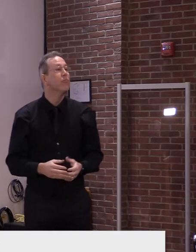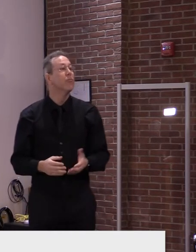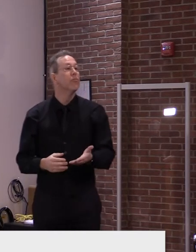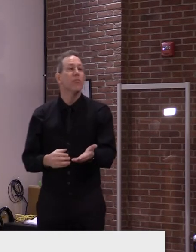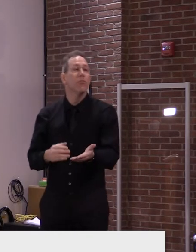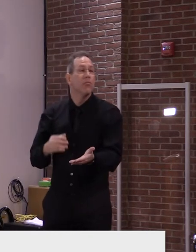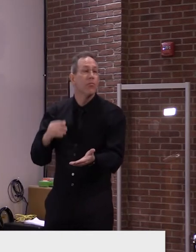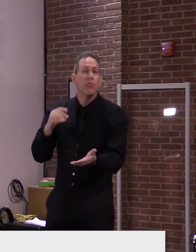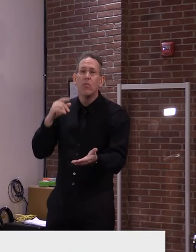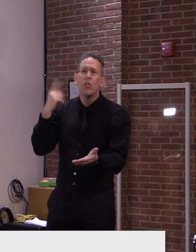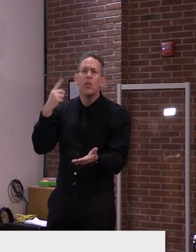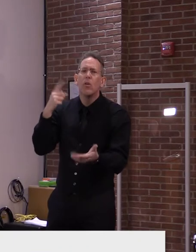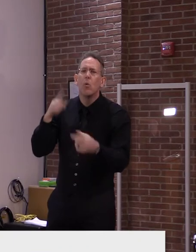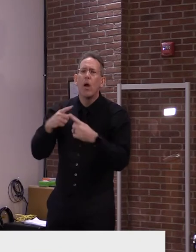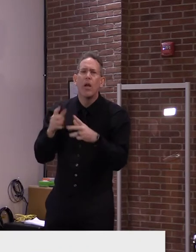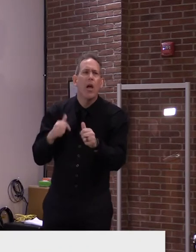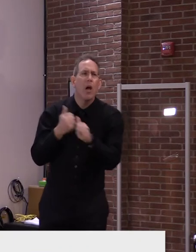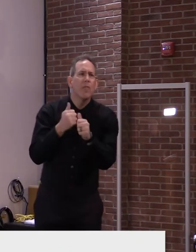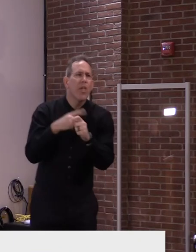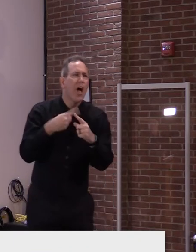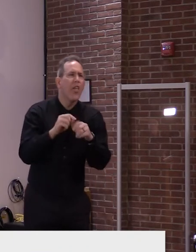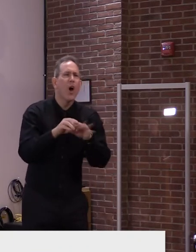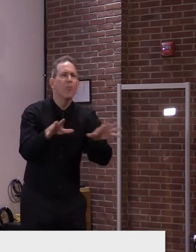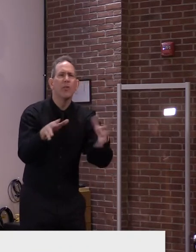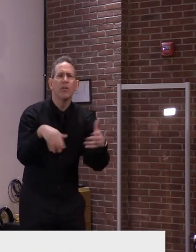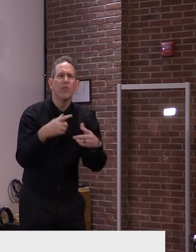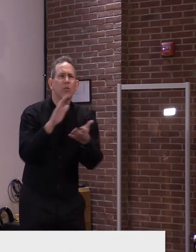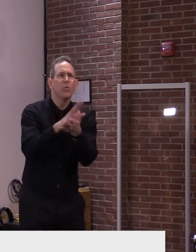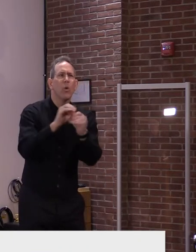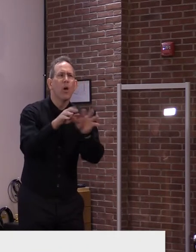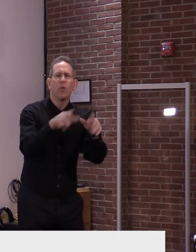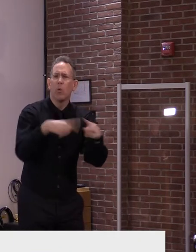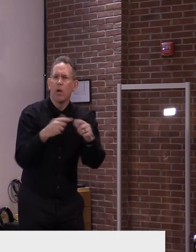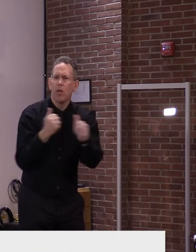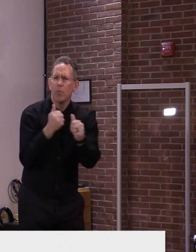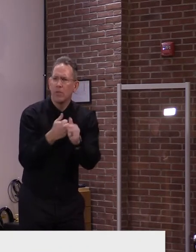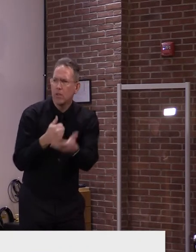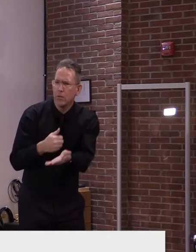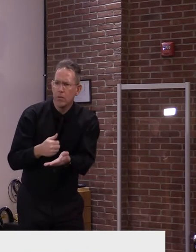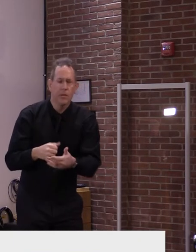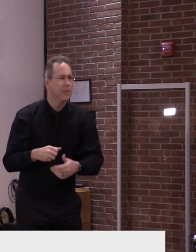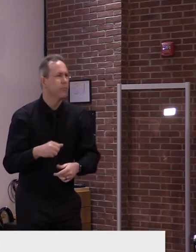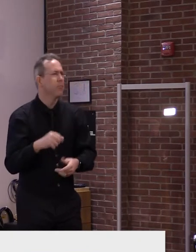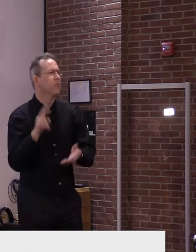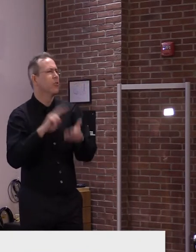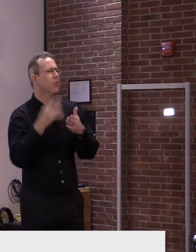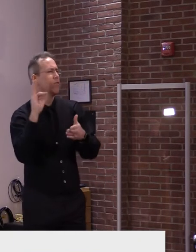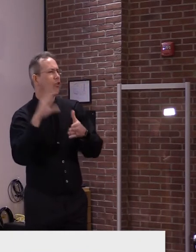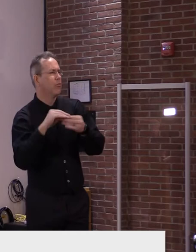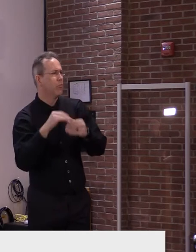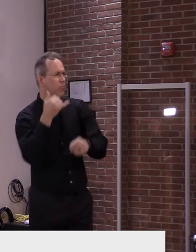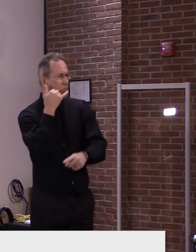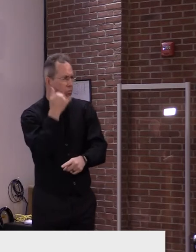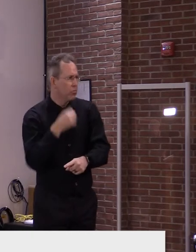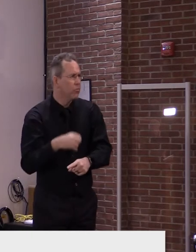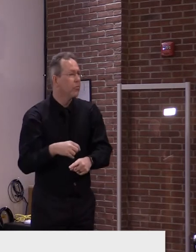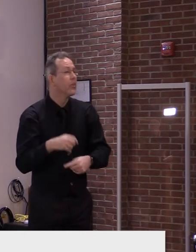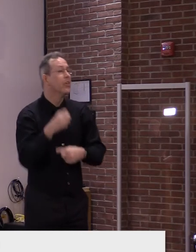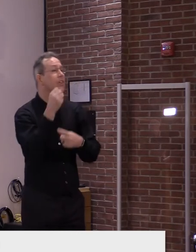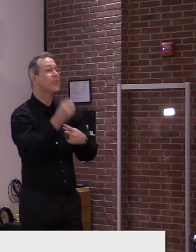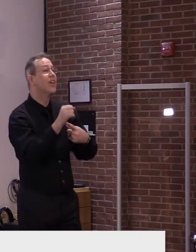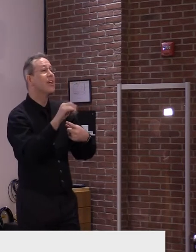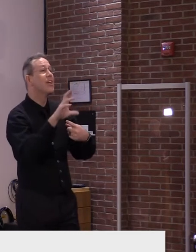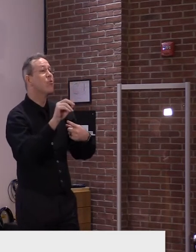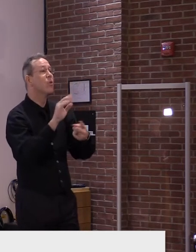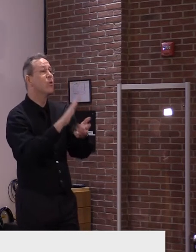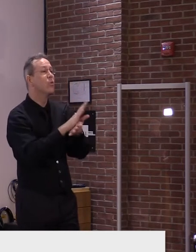I generally don't have updates on specific circumstances like that. We just look at the general data. Periodically, I do have superintendents